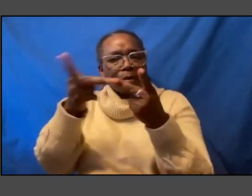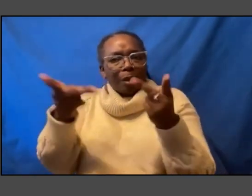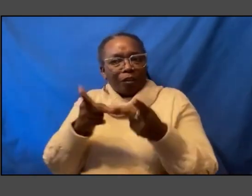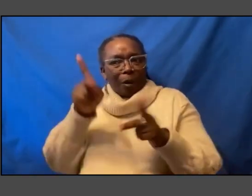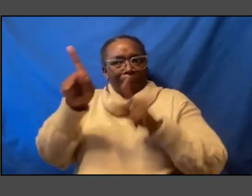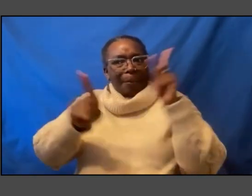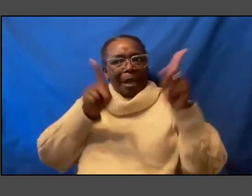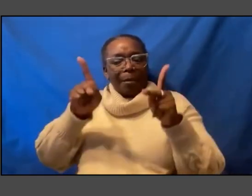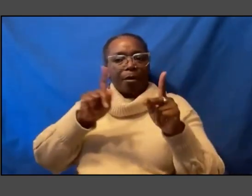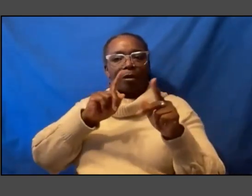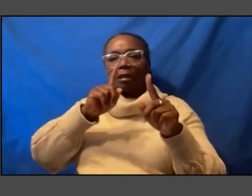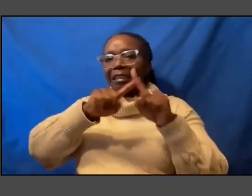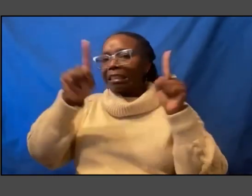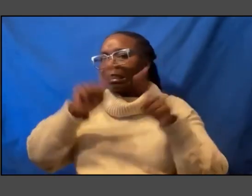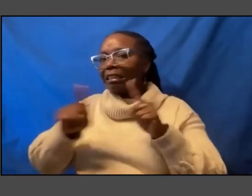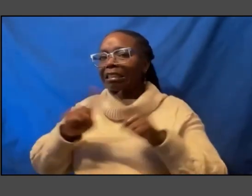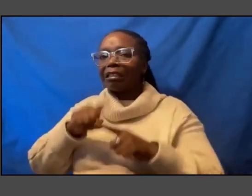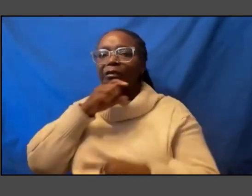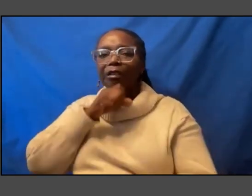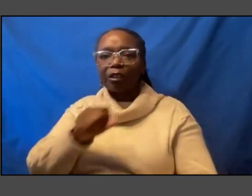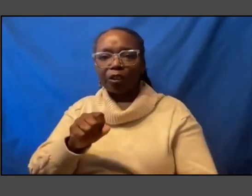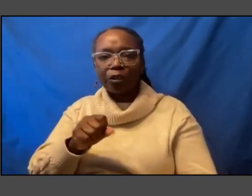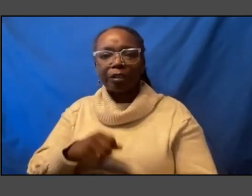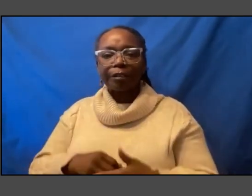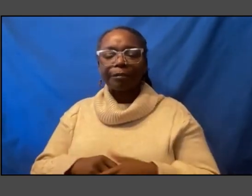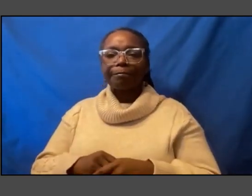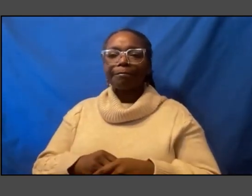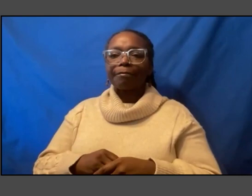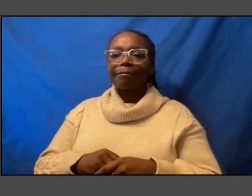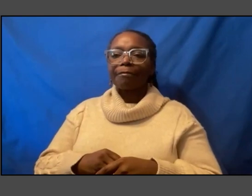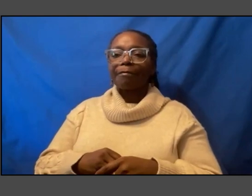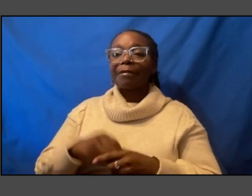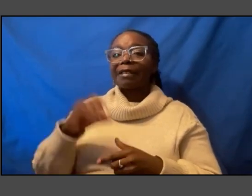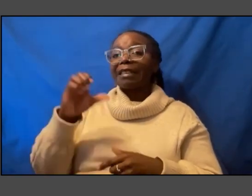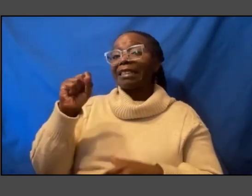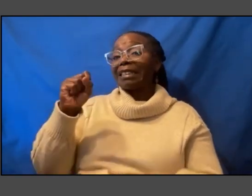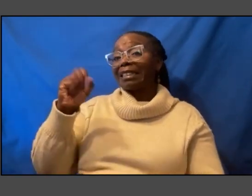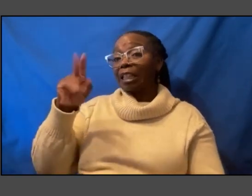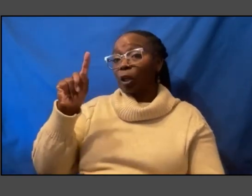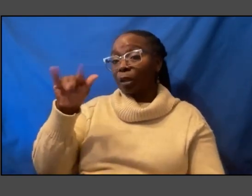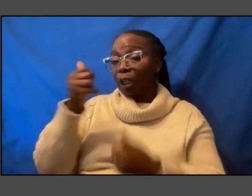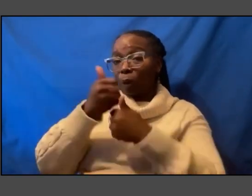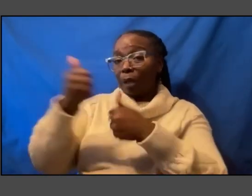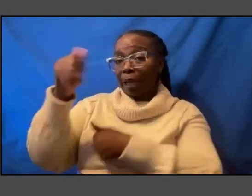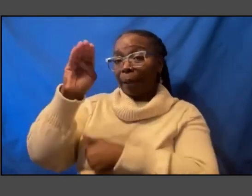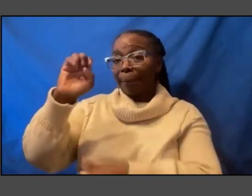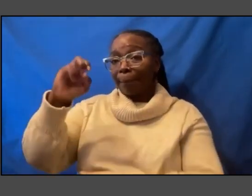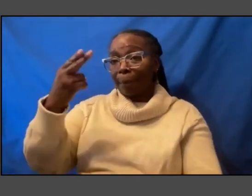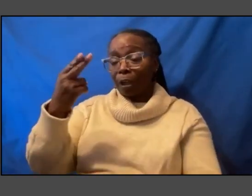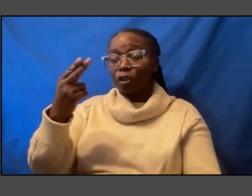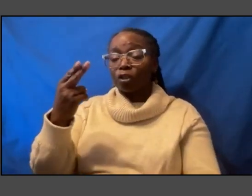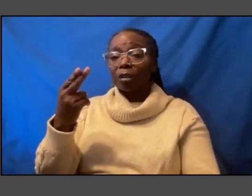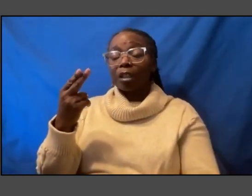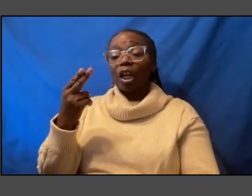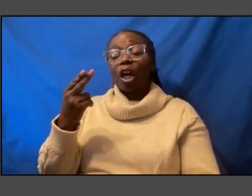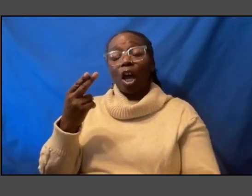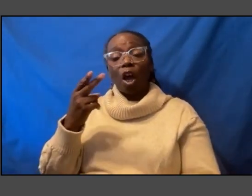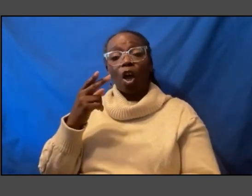Secretary Bunch I believe that our mutual investment and learning in African American studies in